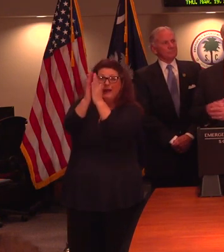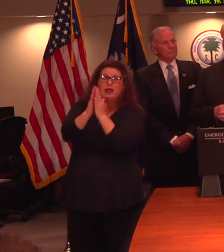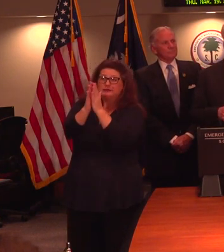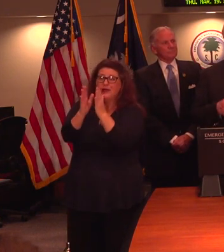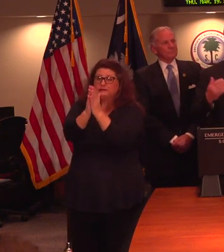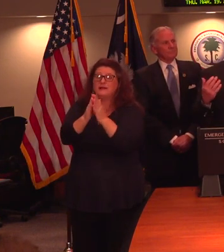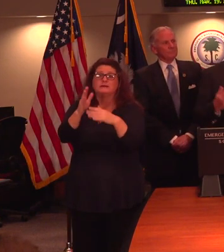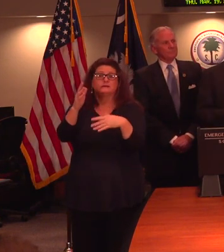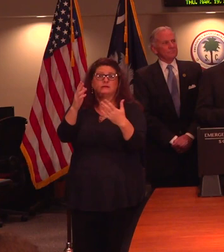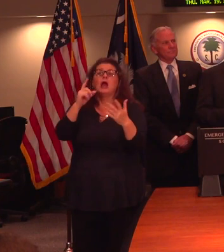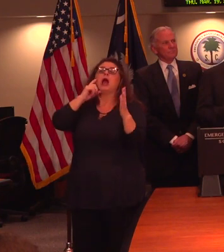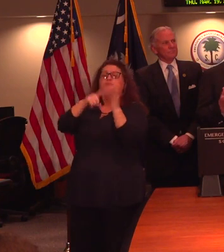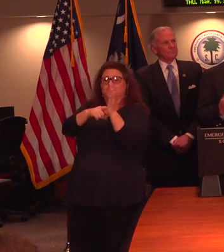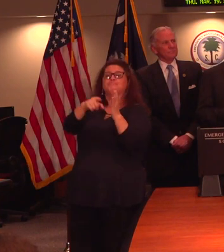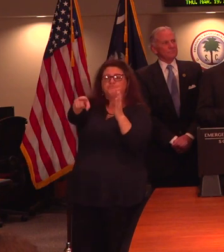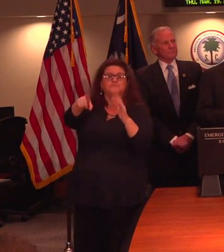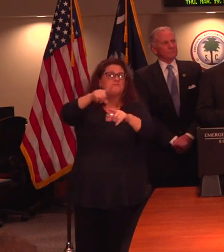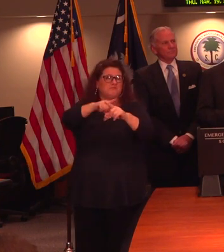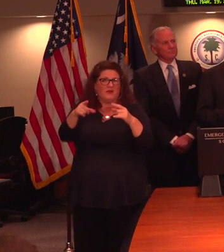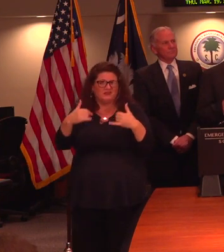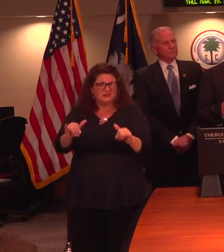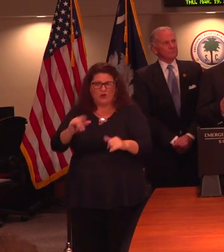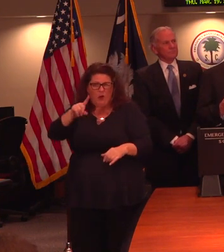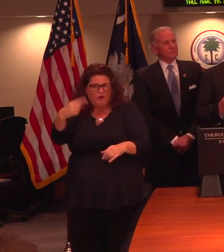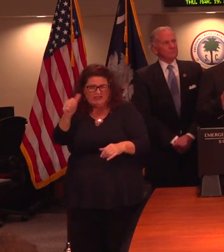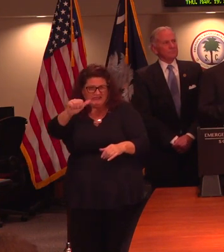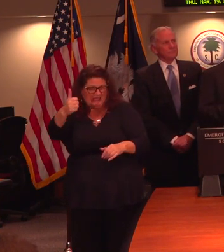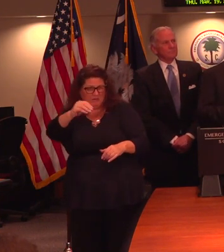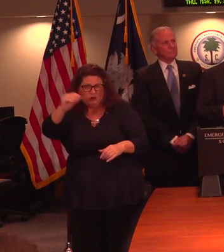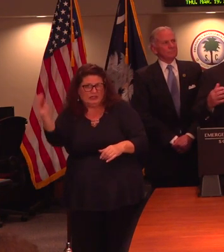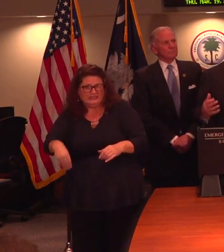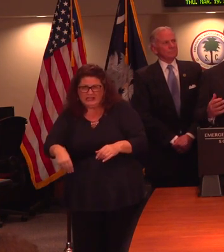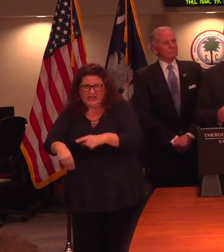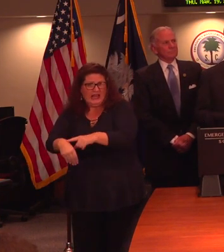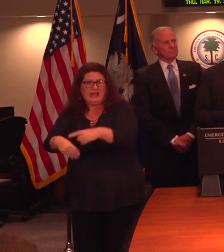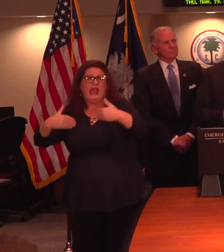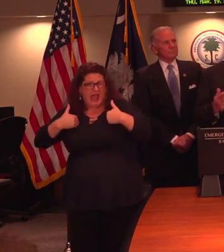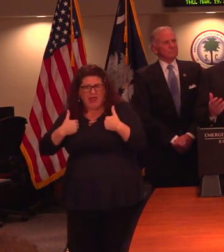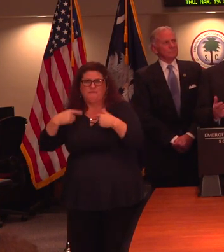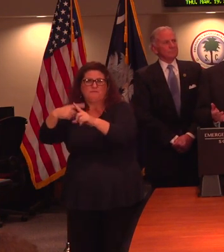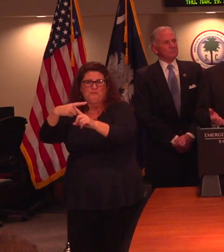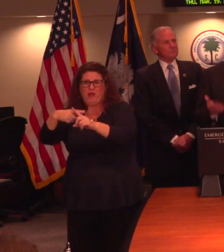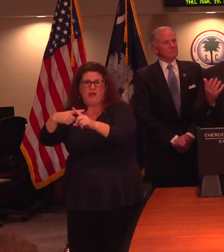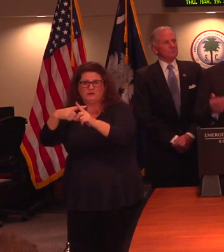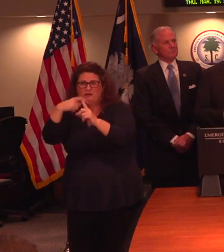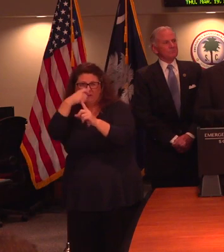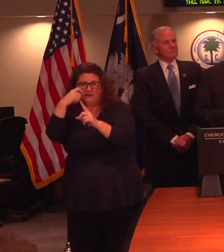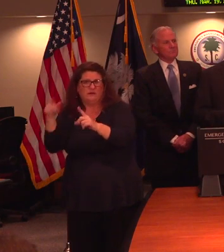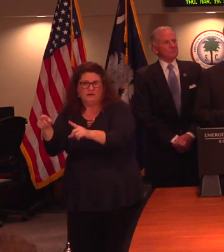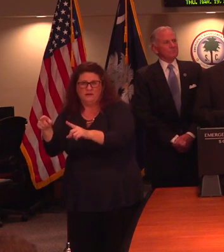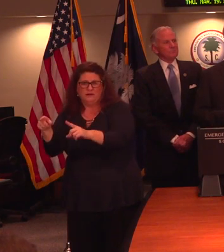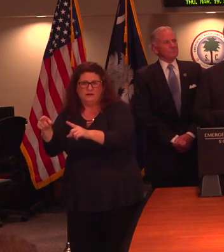being identified, but we're still seeing only about 10 percent of those that are tested being positive. But we've seen a